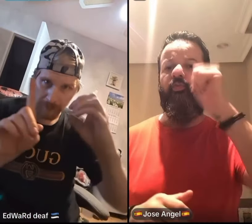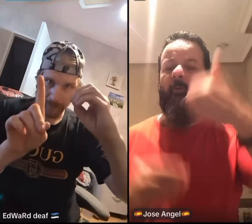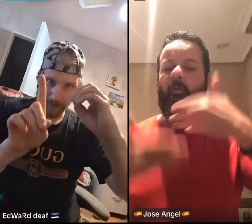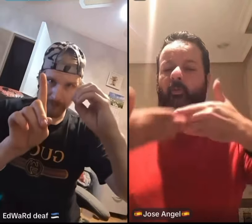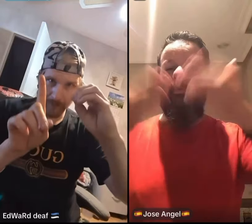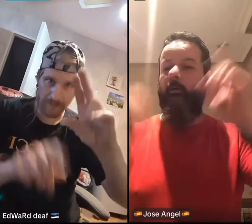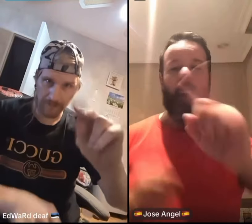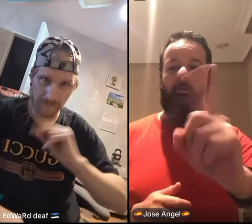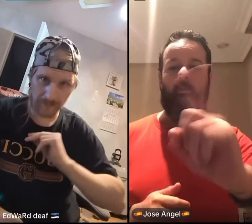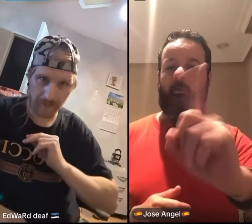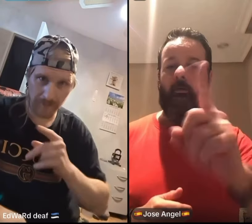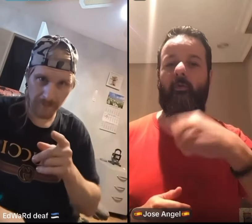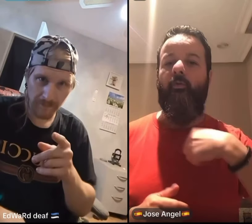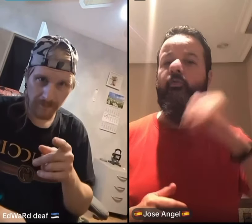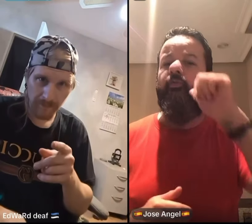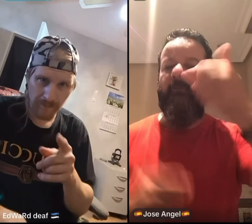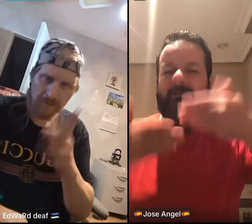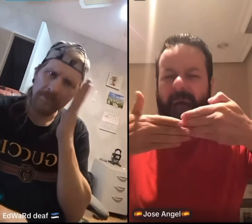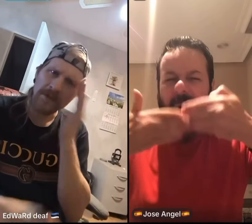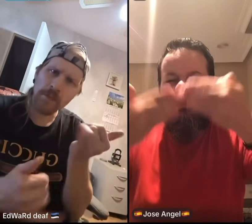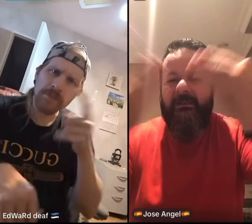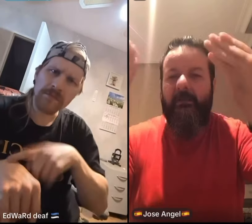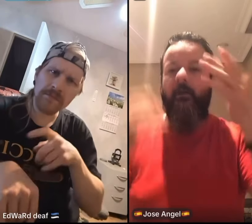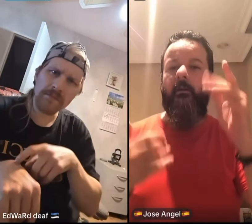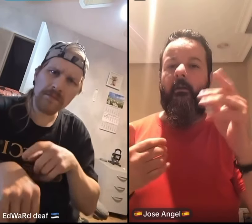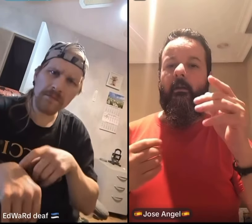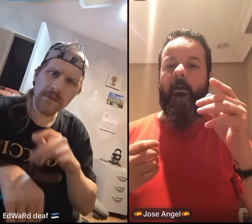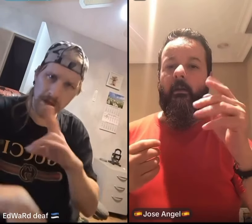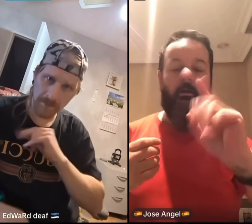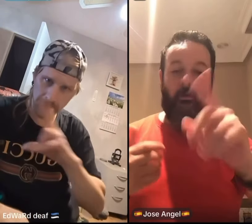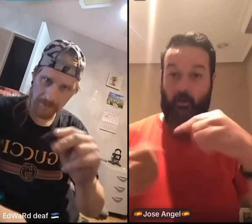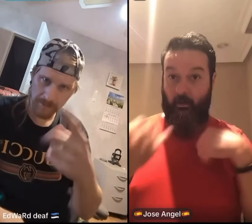What do you see, Dr. Brennan? Do you want to be a student forever, Mr. Gray?